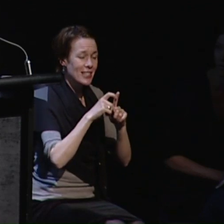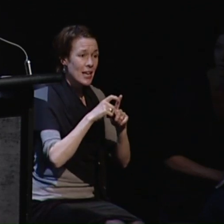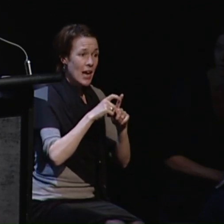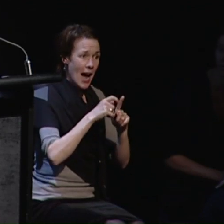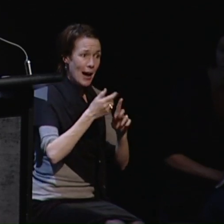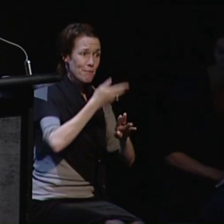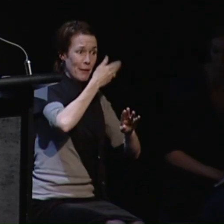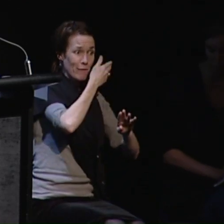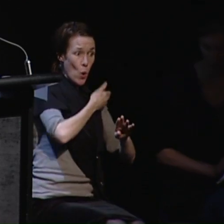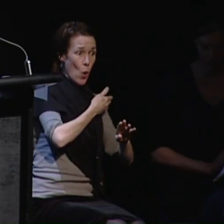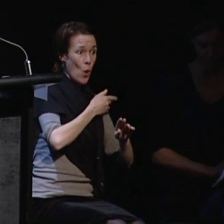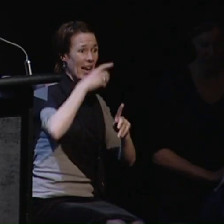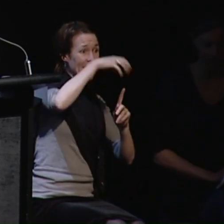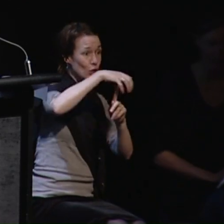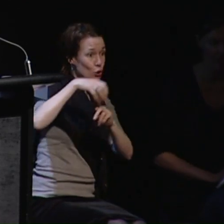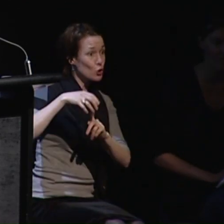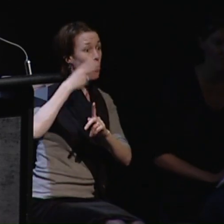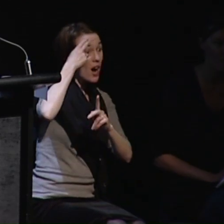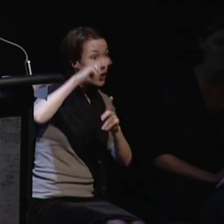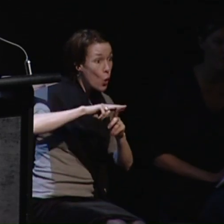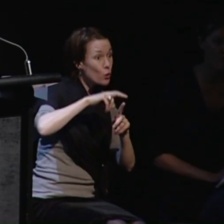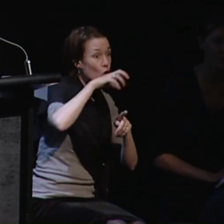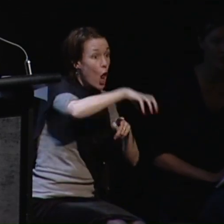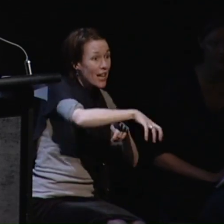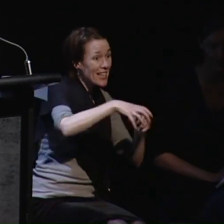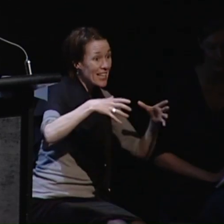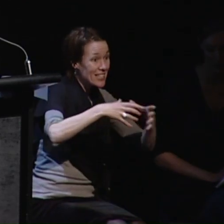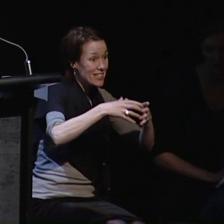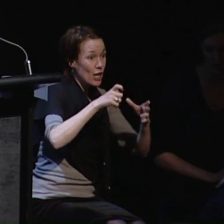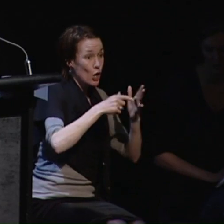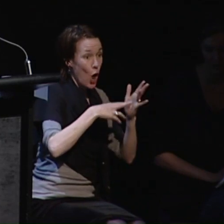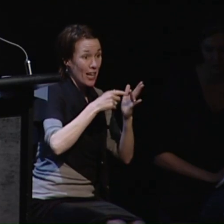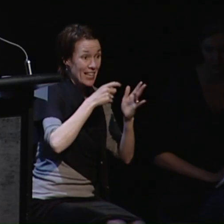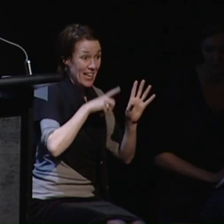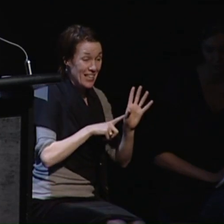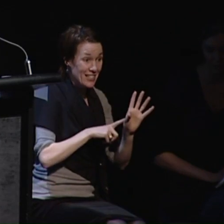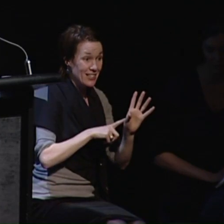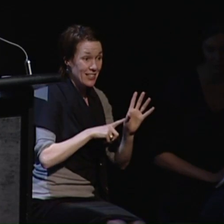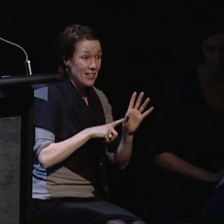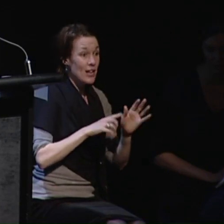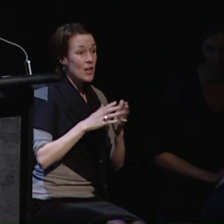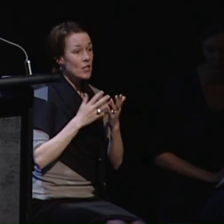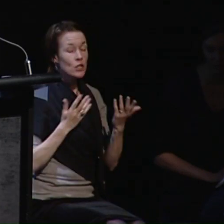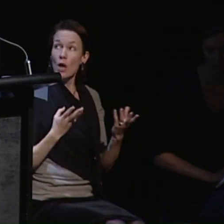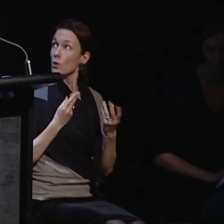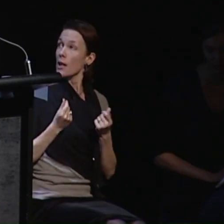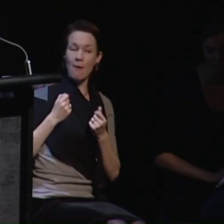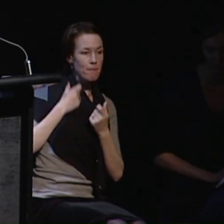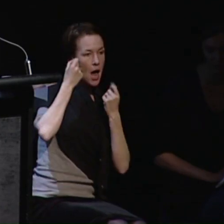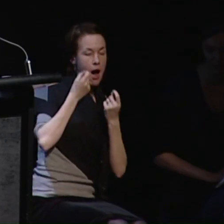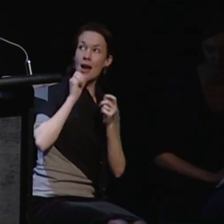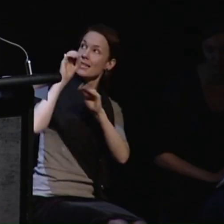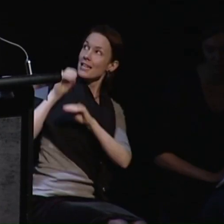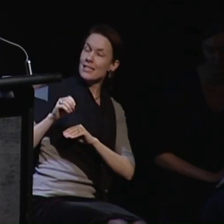colonies. So some of those examples that I put up they are being driven by partnership and I